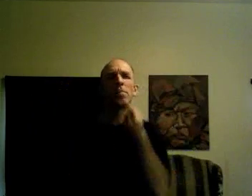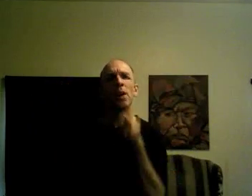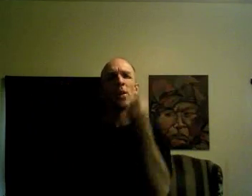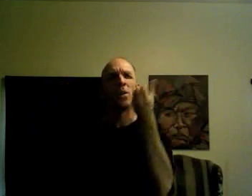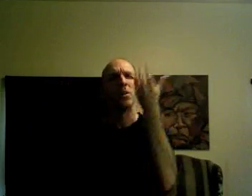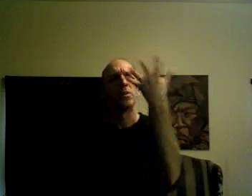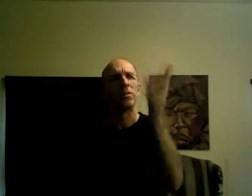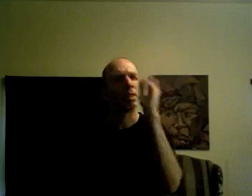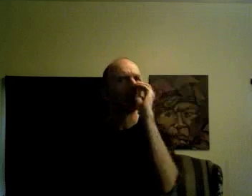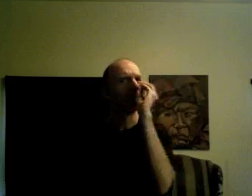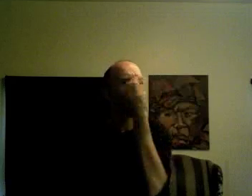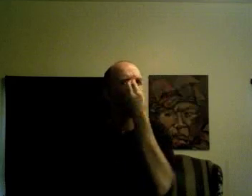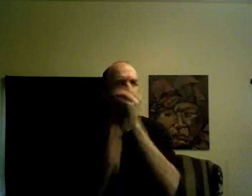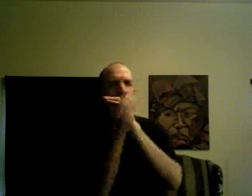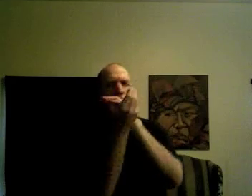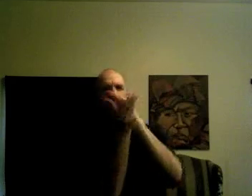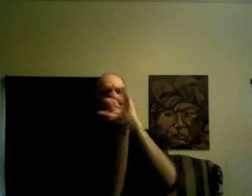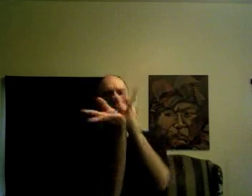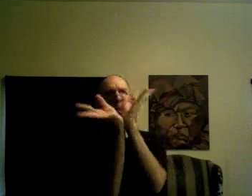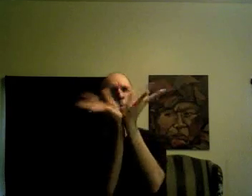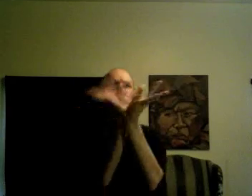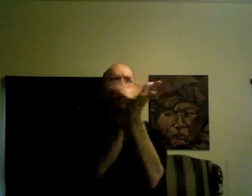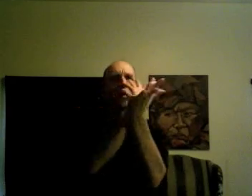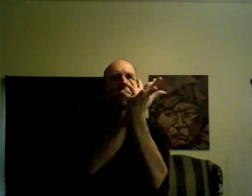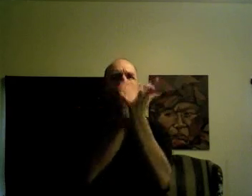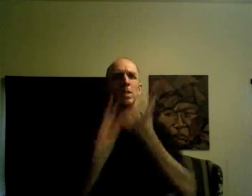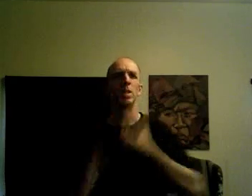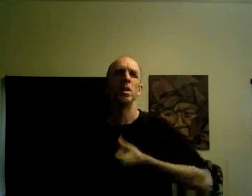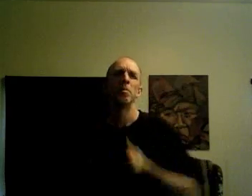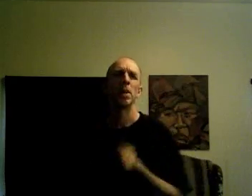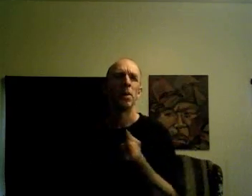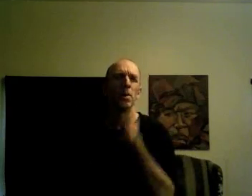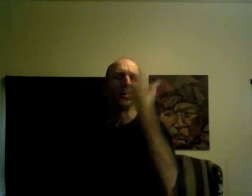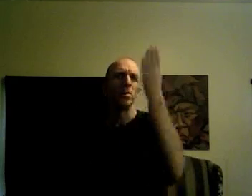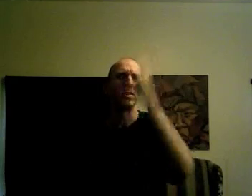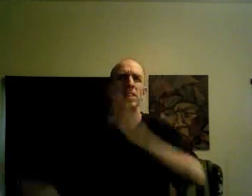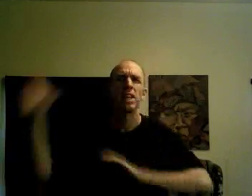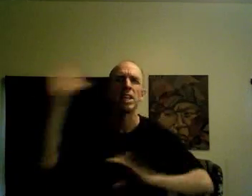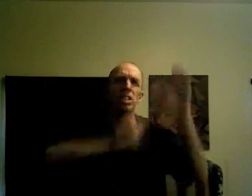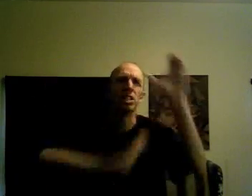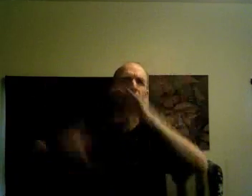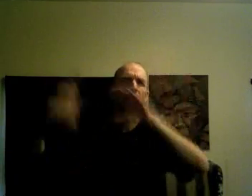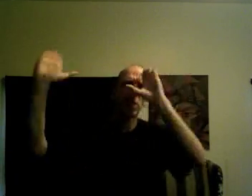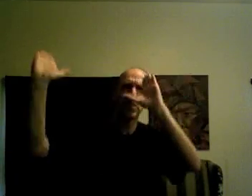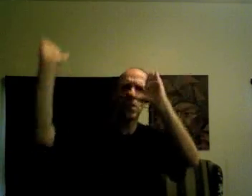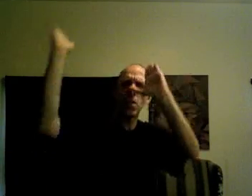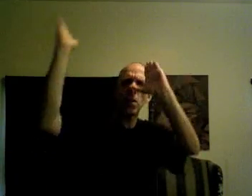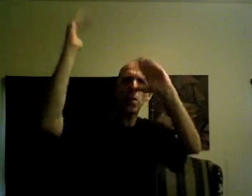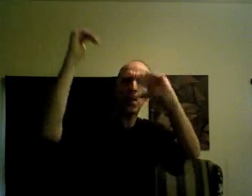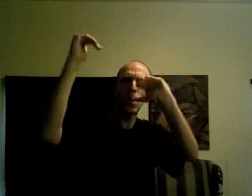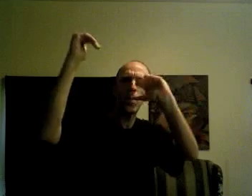Pottery is a blooming rose. Pottery is a search for hope.